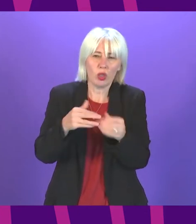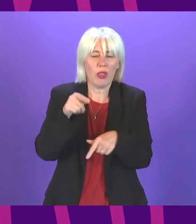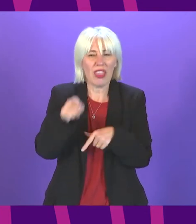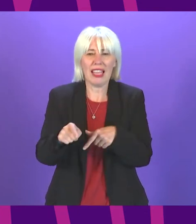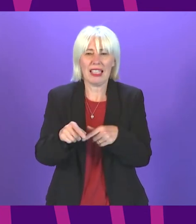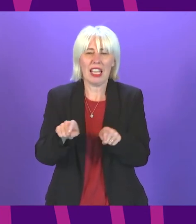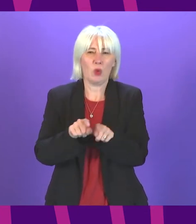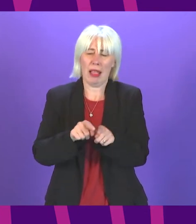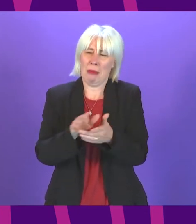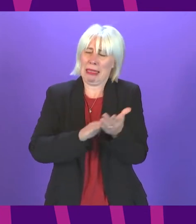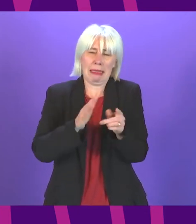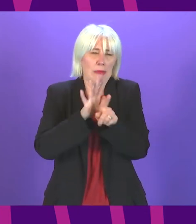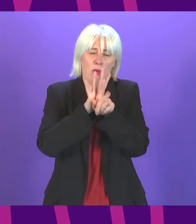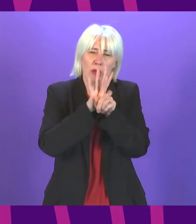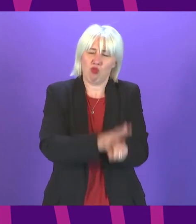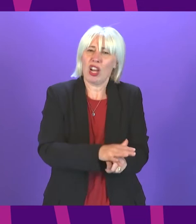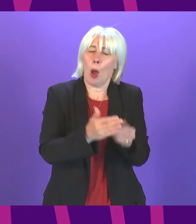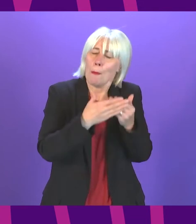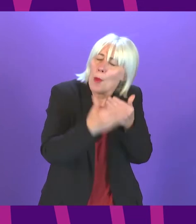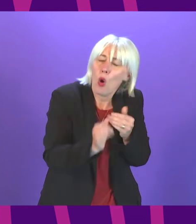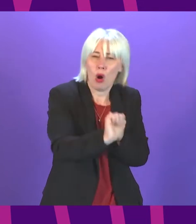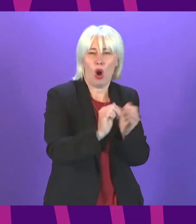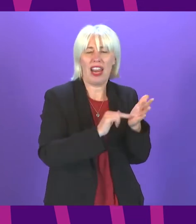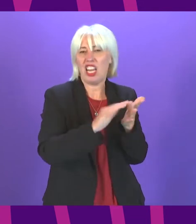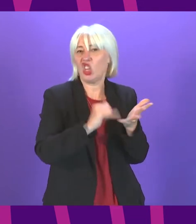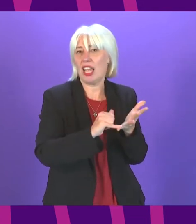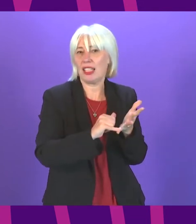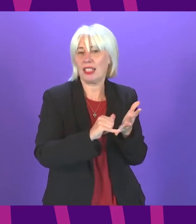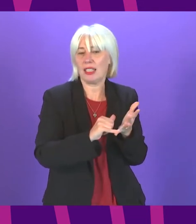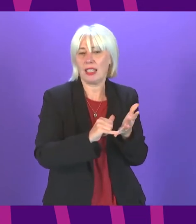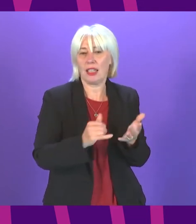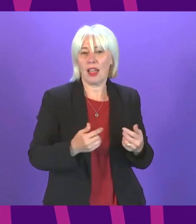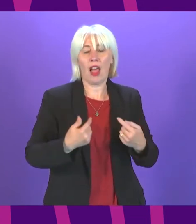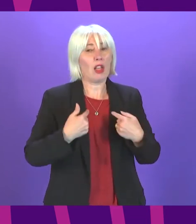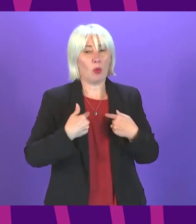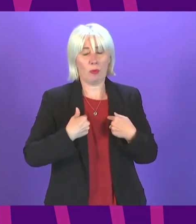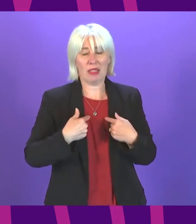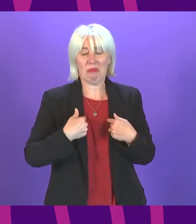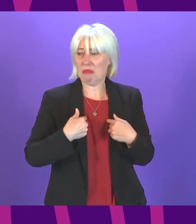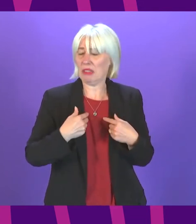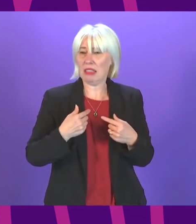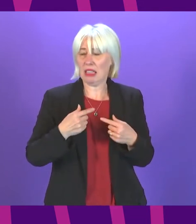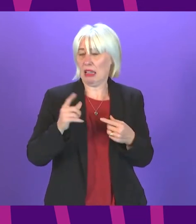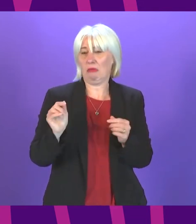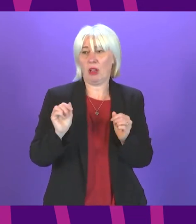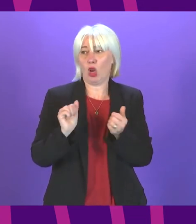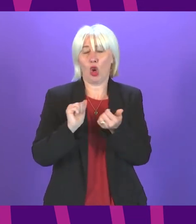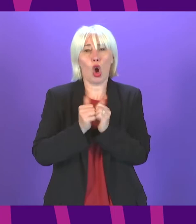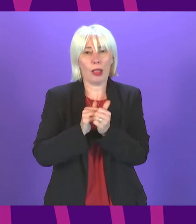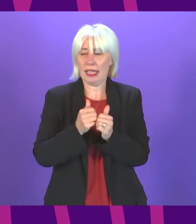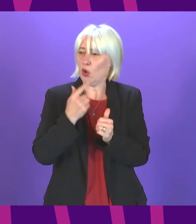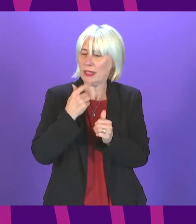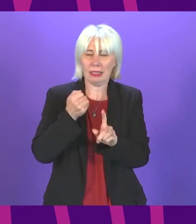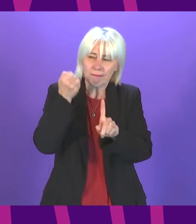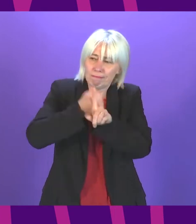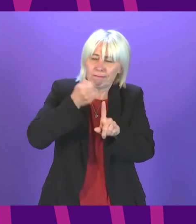pressure on our NHS and that's why with my colleague Dr. Sandesh Ghulhani spearheading we've been demanding the